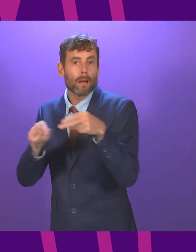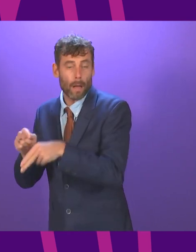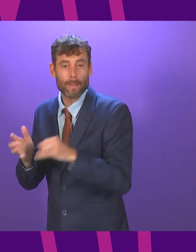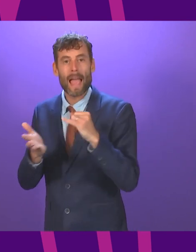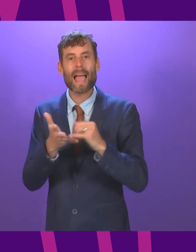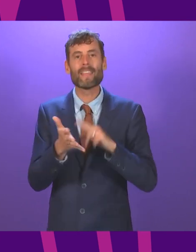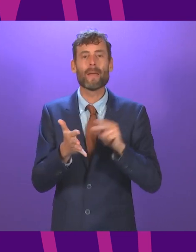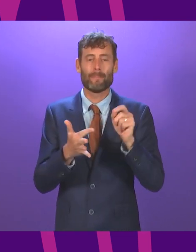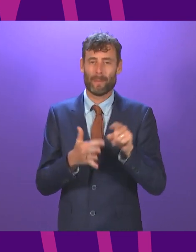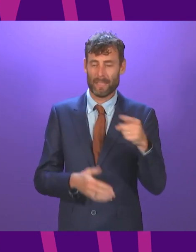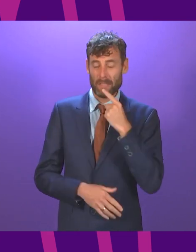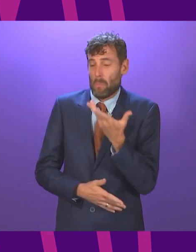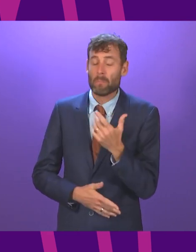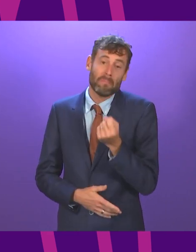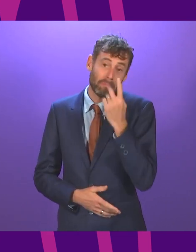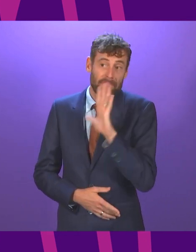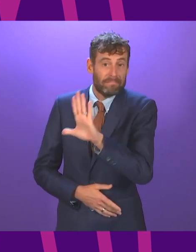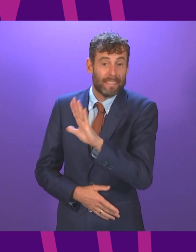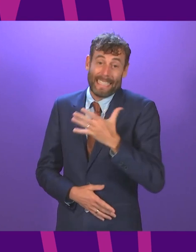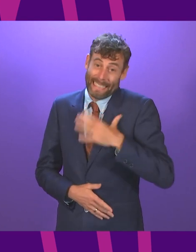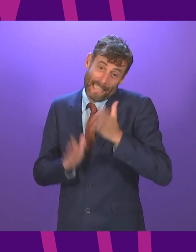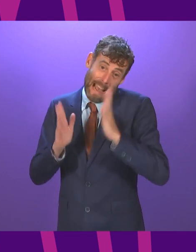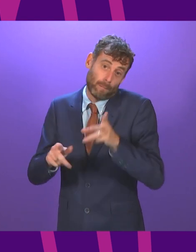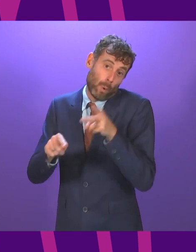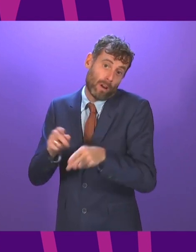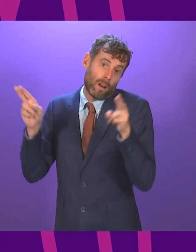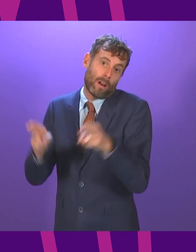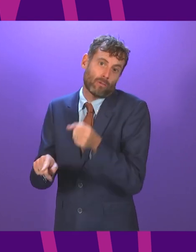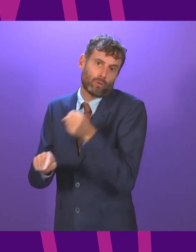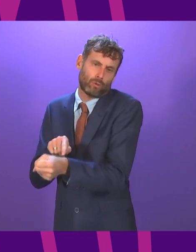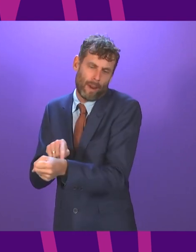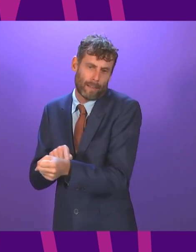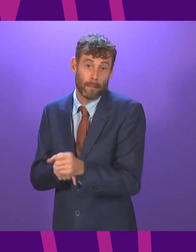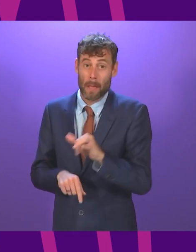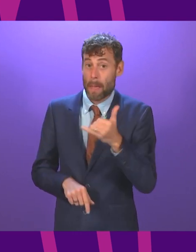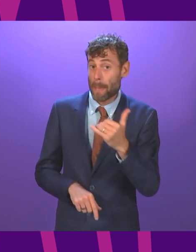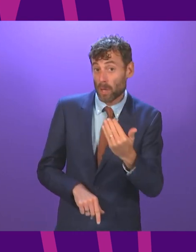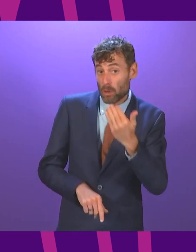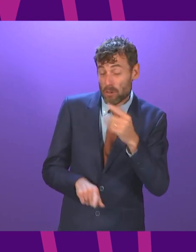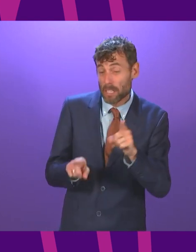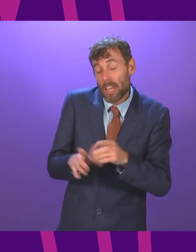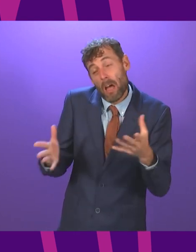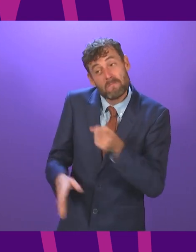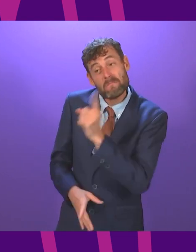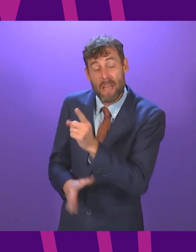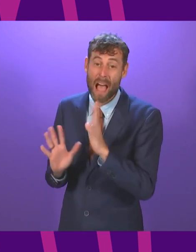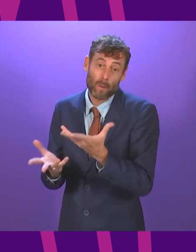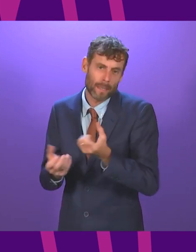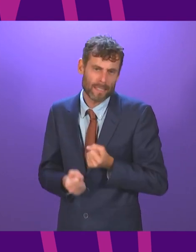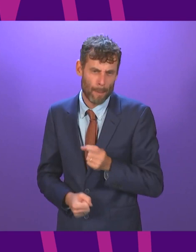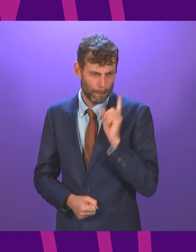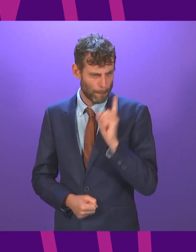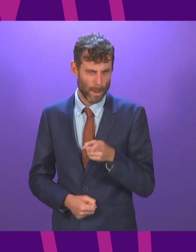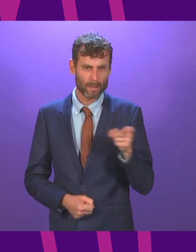wonders if the green ministers do too given what the first minister said on investing in public transport and tackling the climate emergency will she be